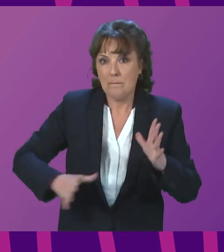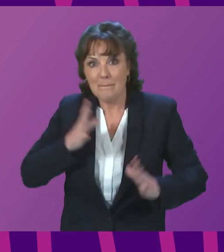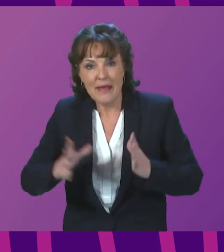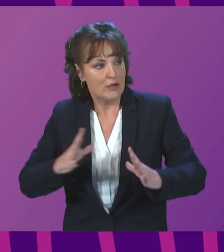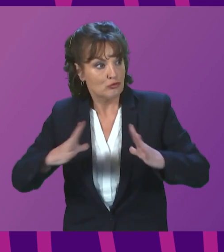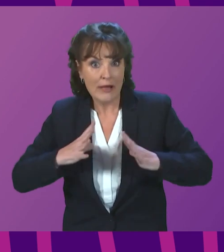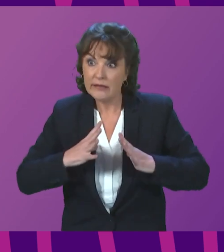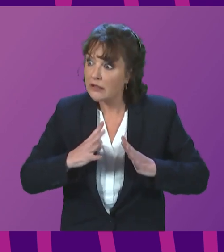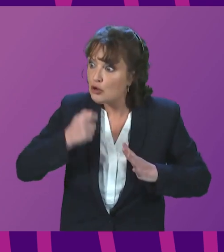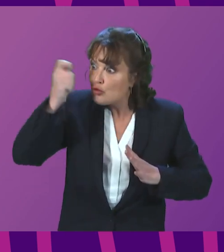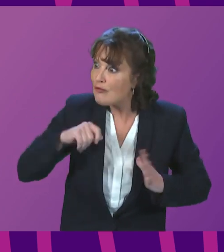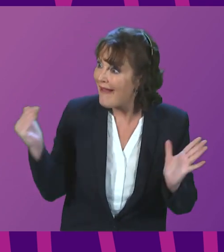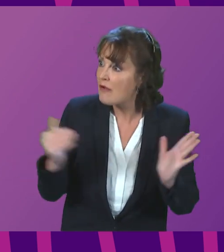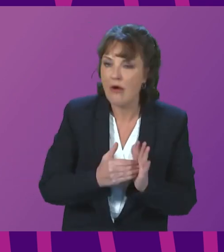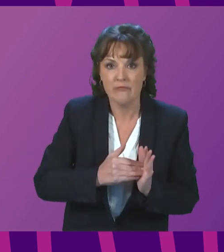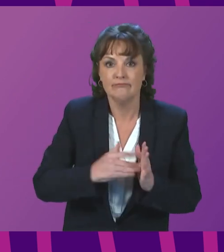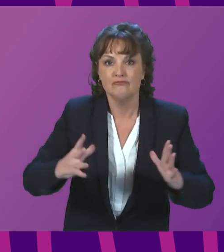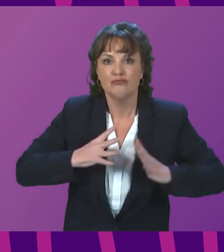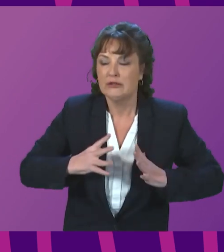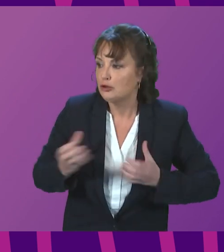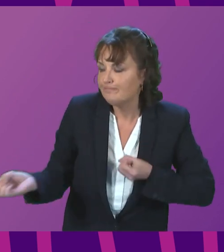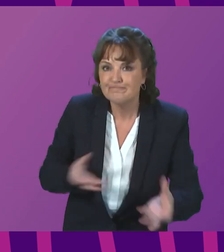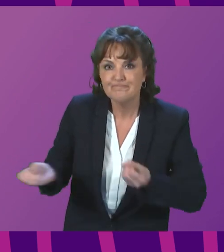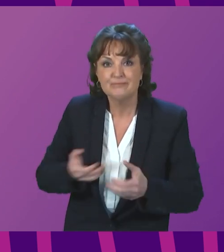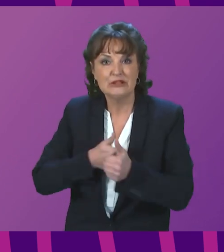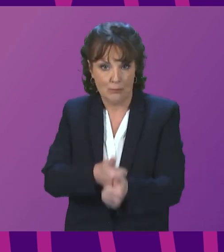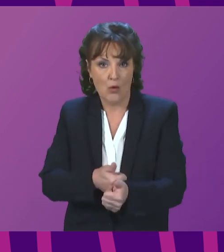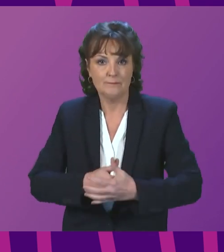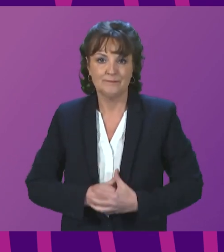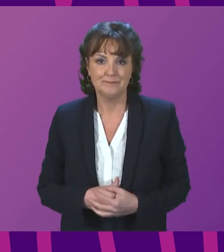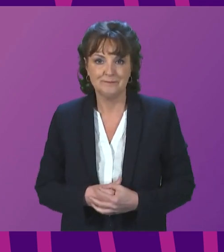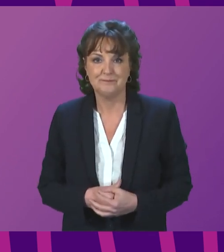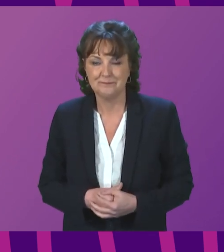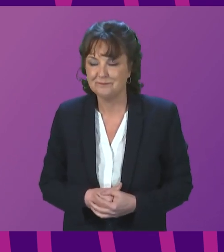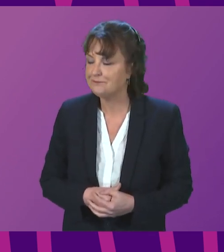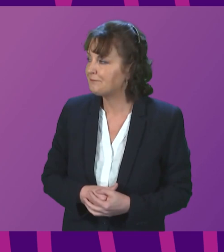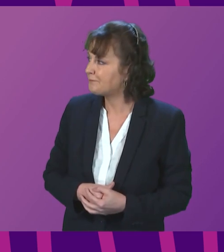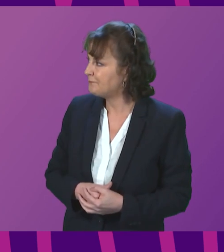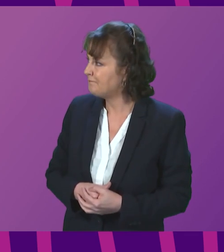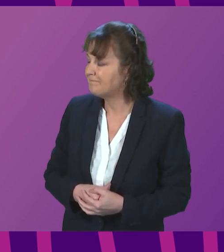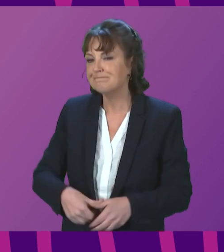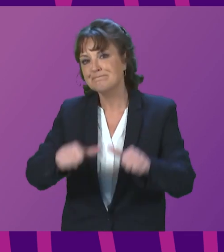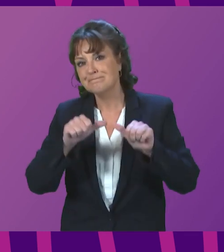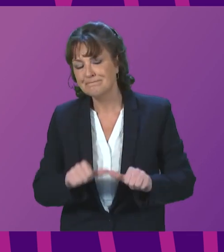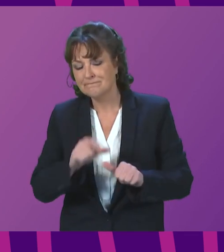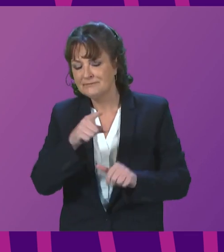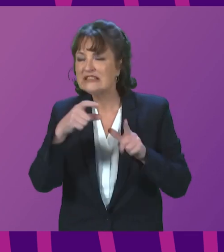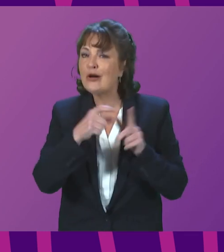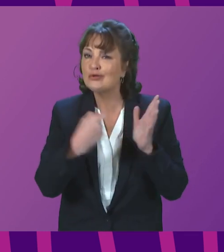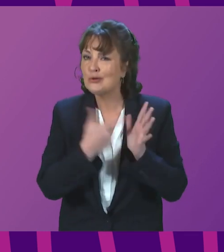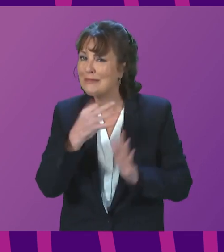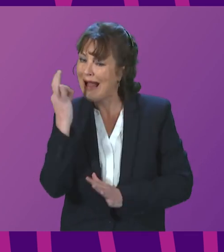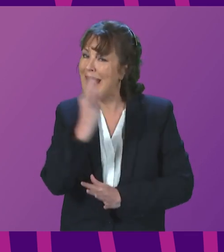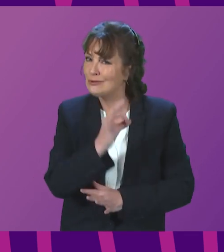the support that they need. Moving on, Presenting Officer, to the question that Douglas Ross has posed. As he